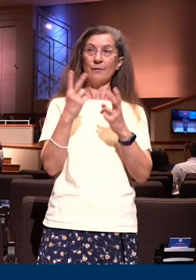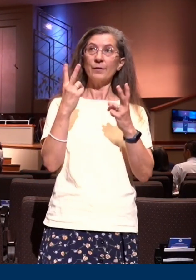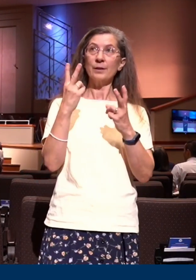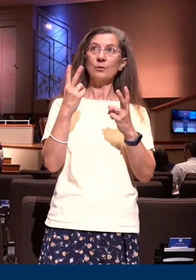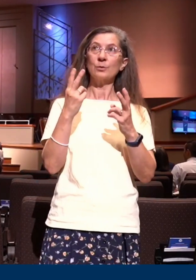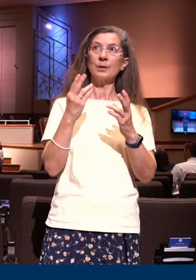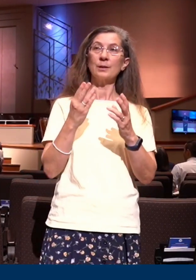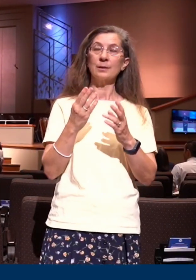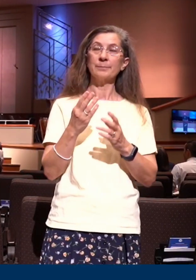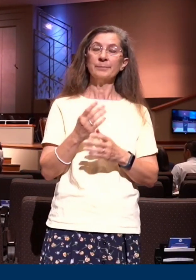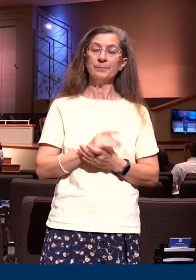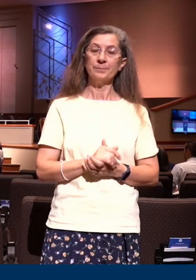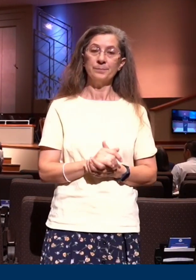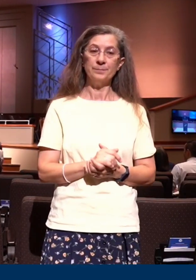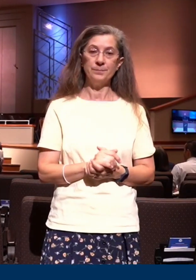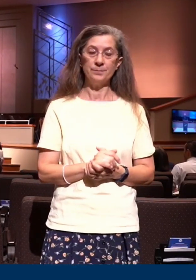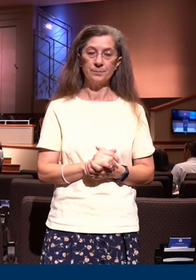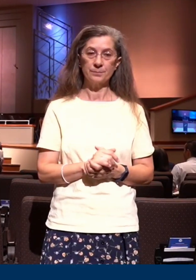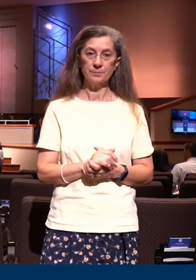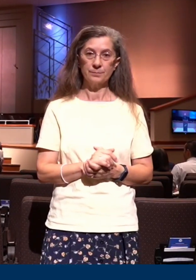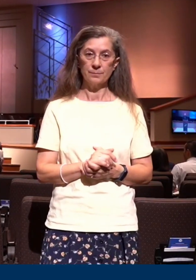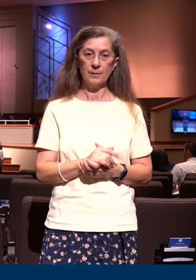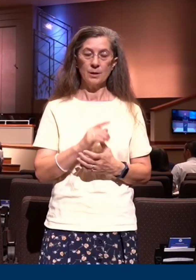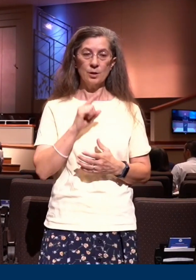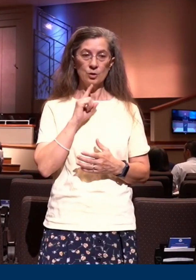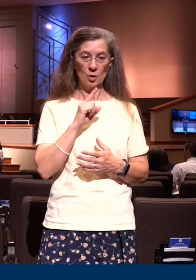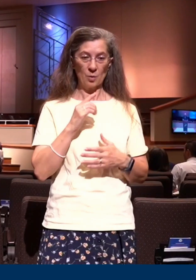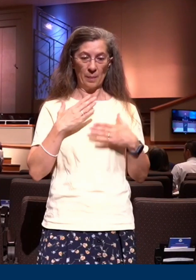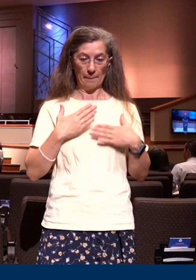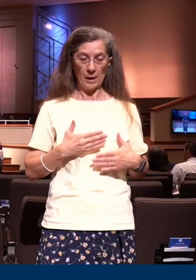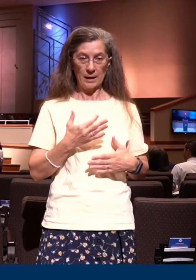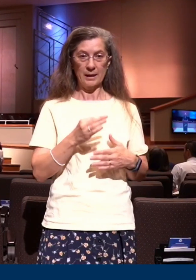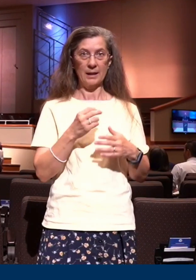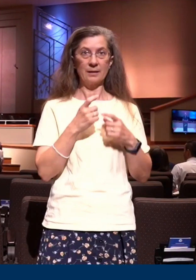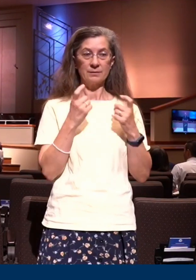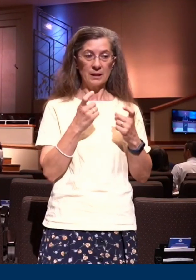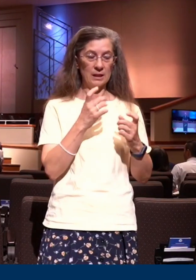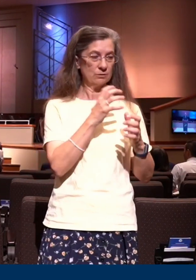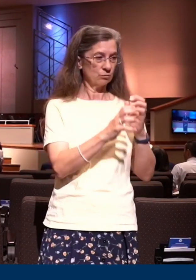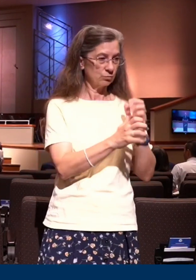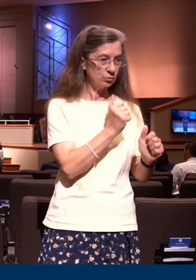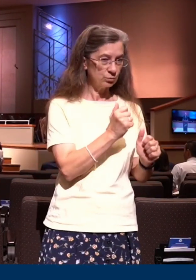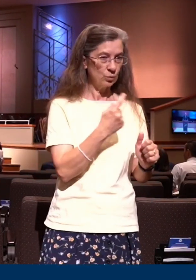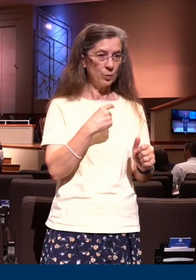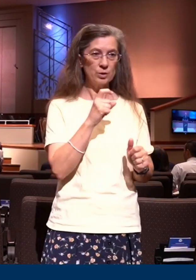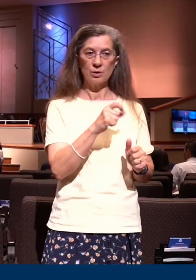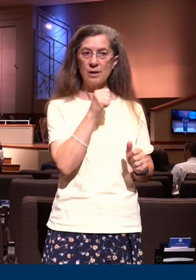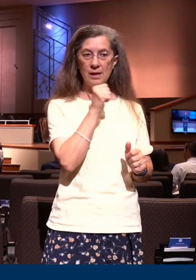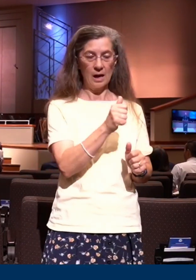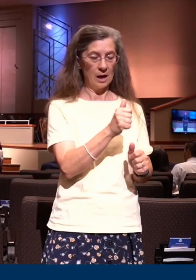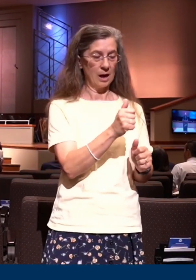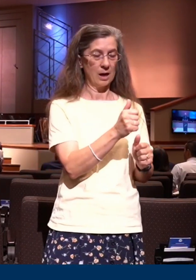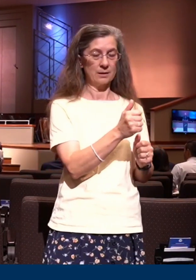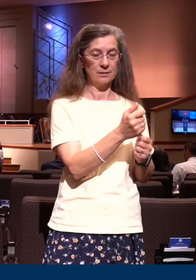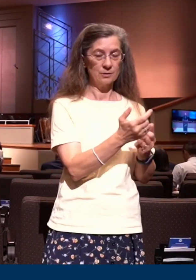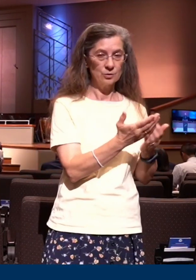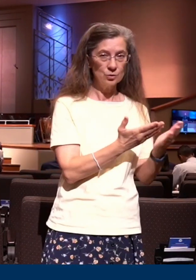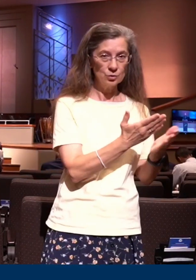Word of God. So the body of sin is destroyed, and we are not to serve sin any longer. Notice that in verse 6.